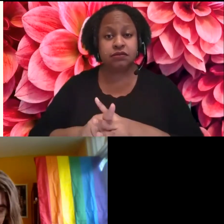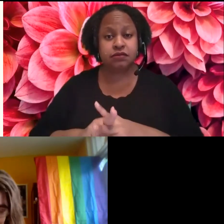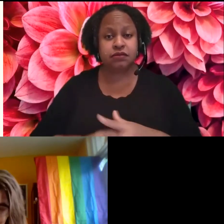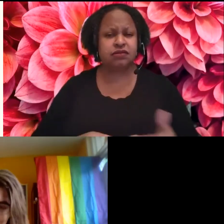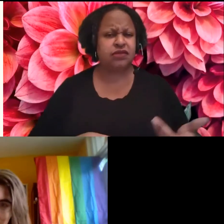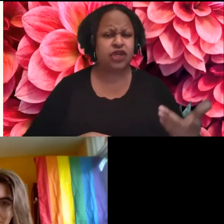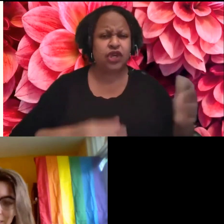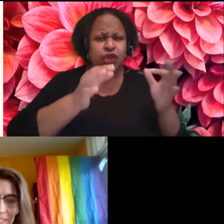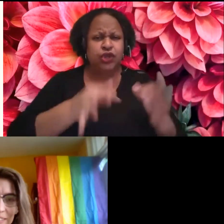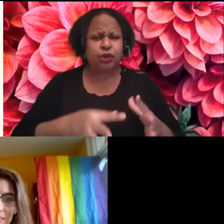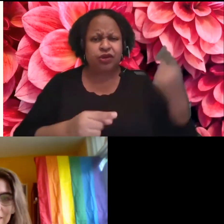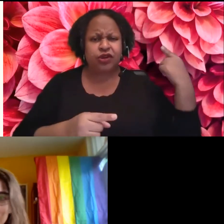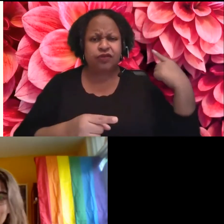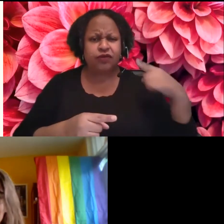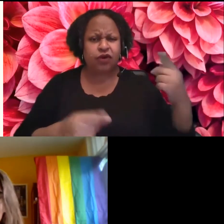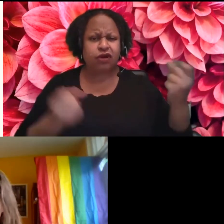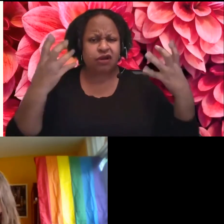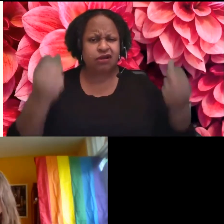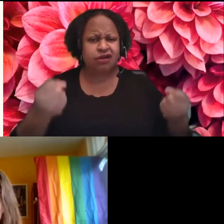captioning?